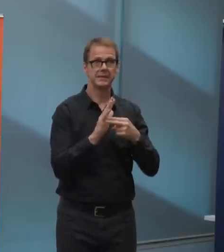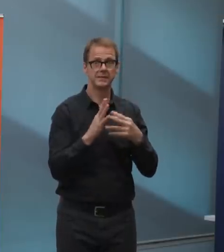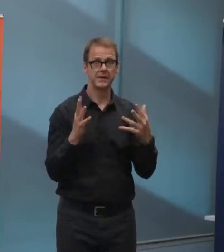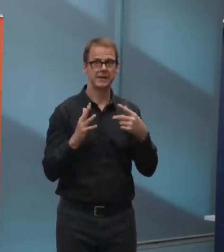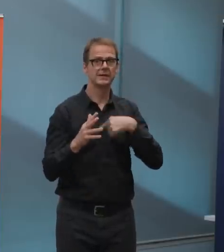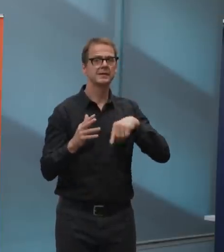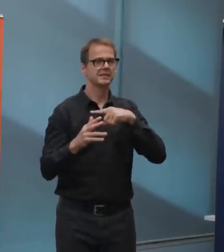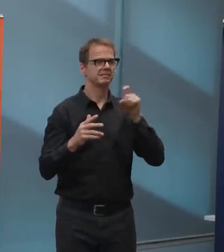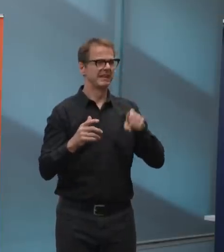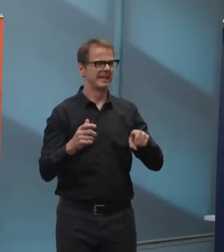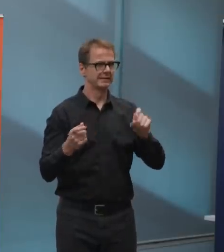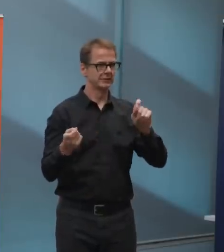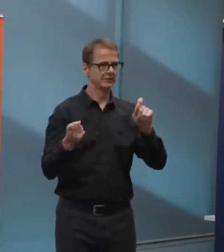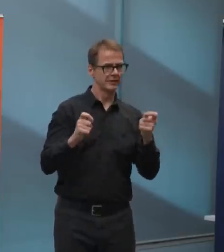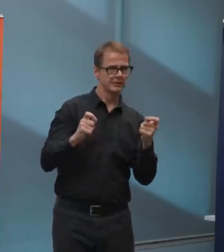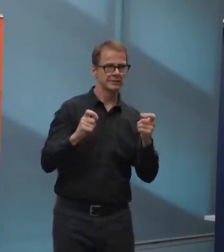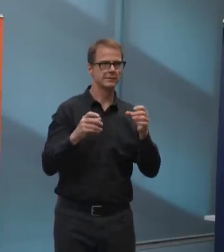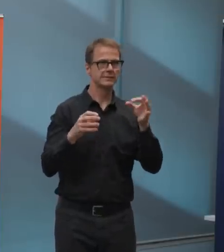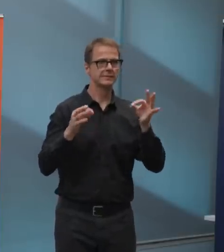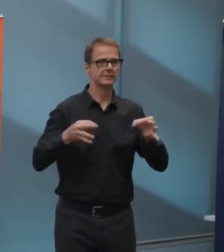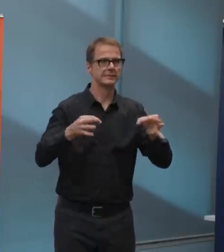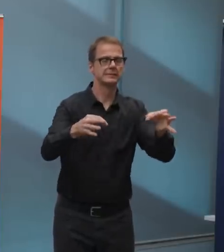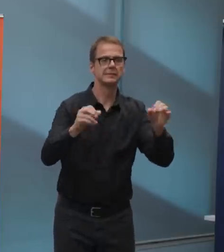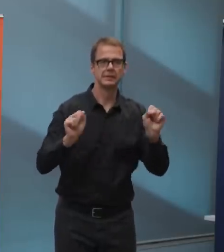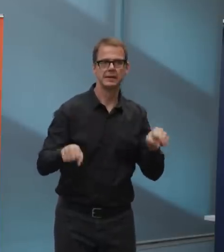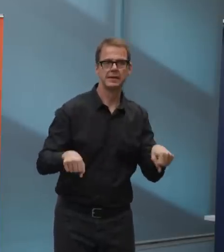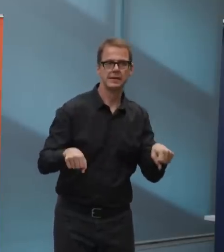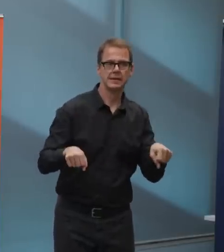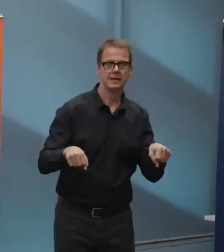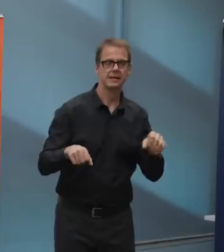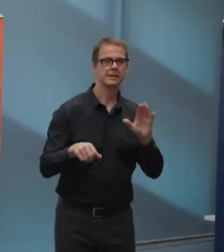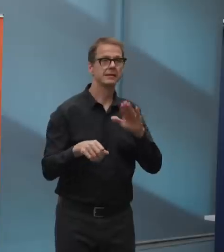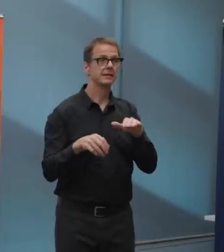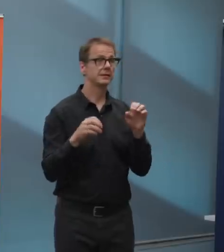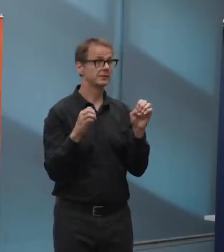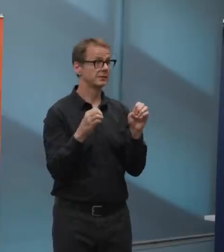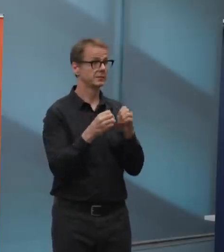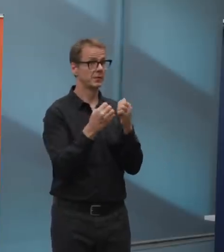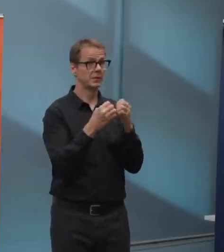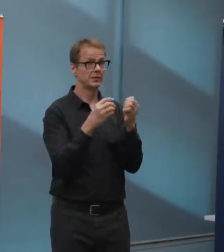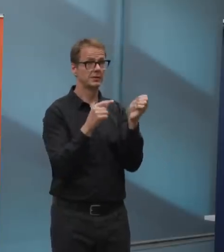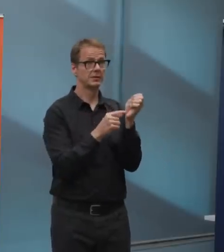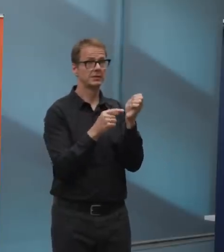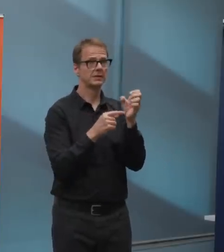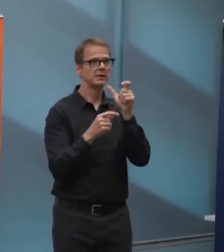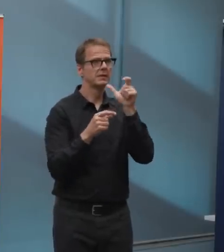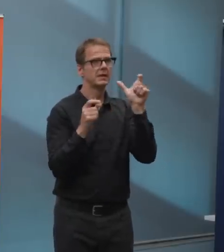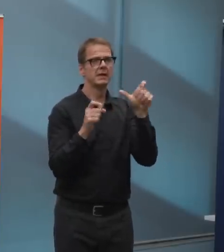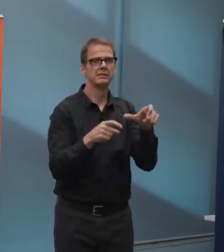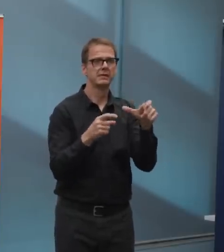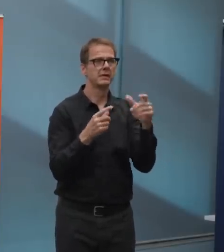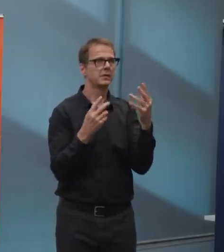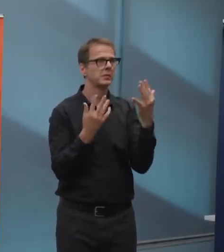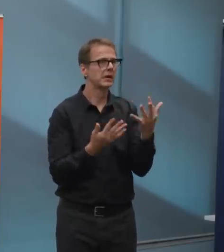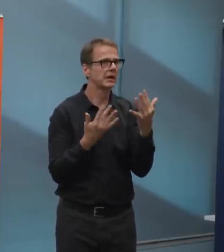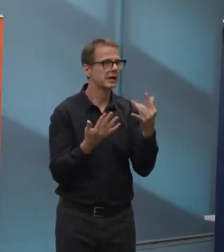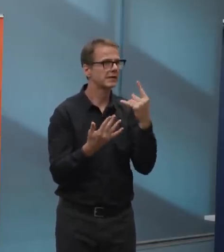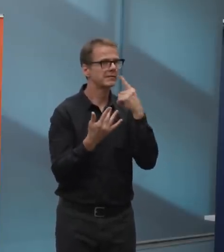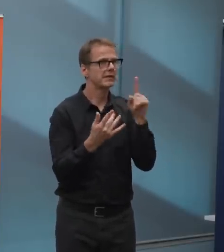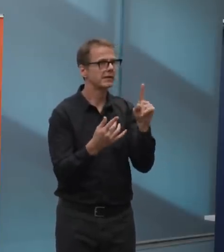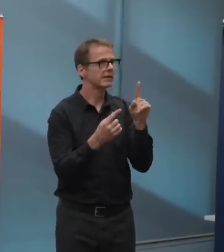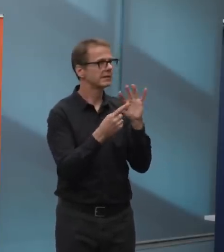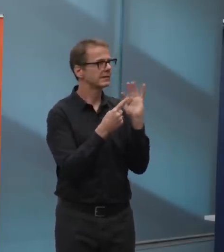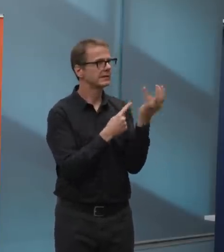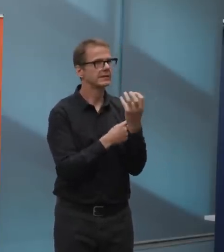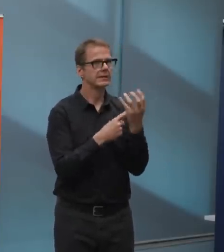so that we don't have to wait for City Council to make decisions. I'm very pleased with the way overall that the city is